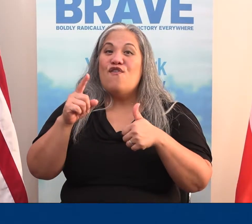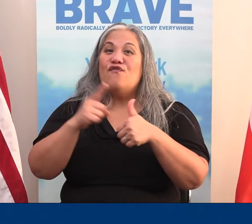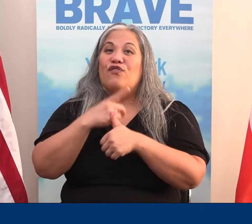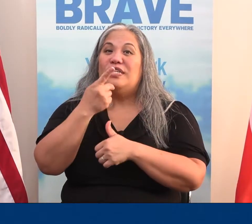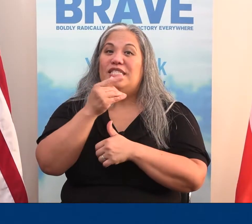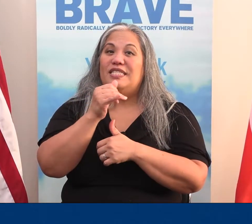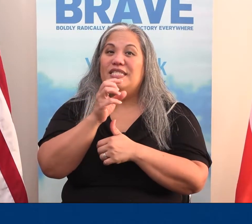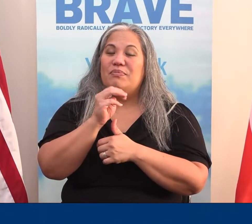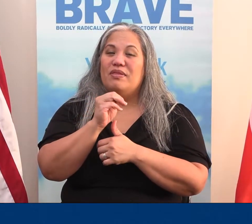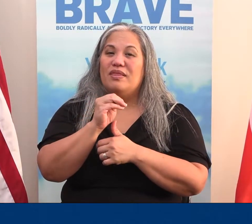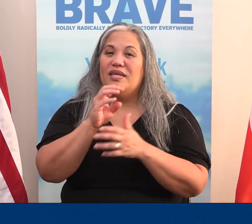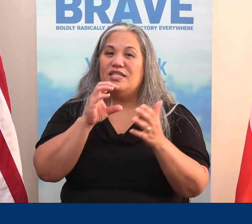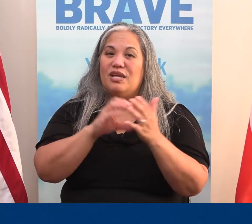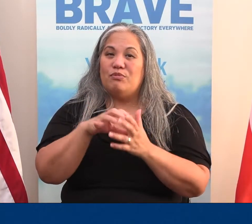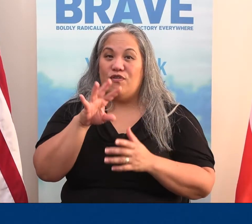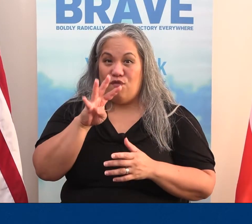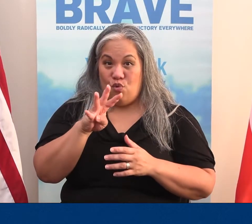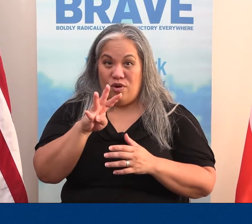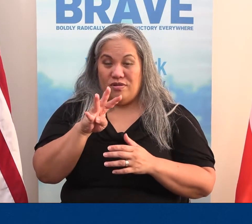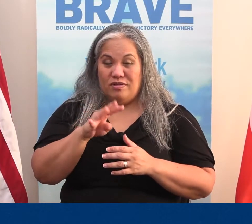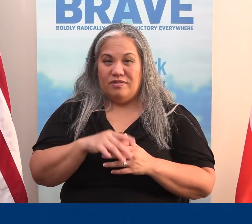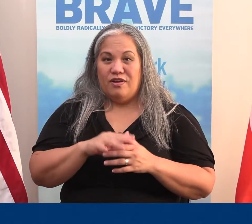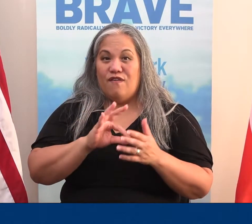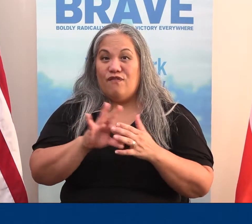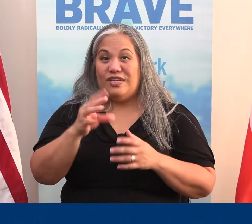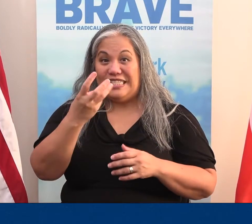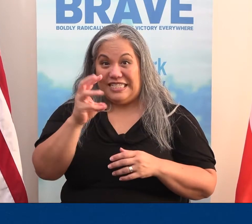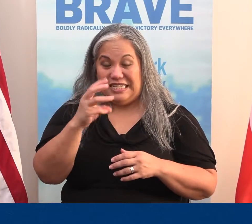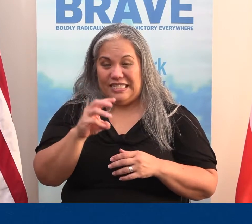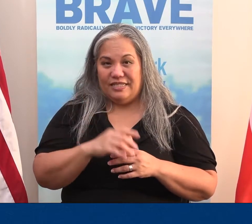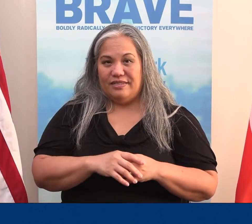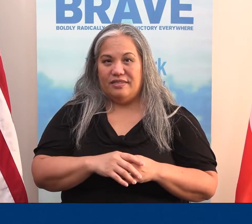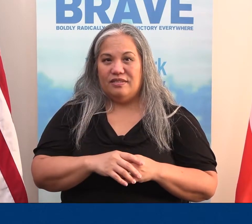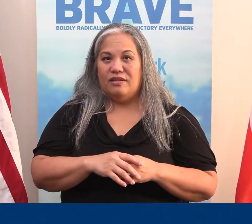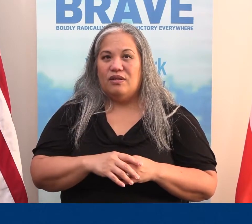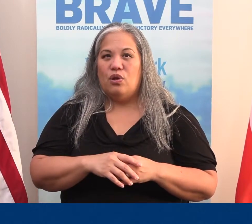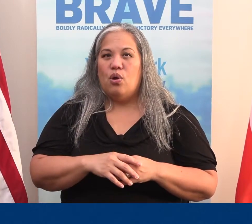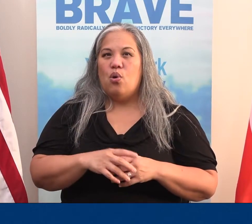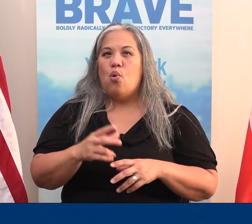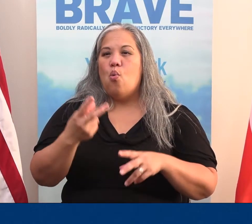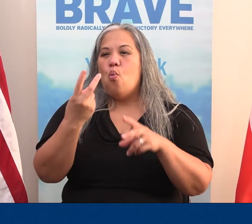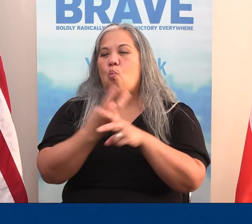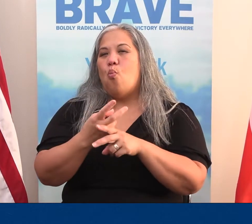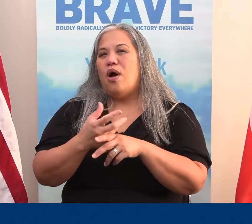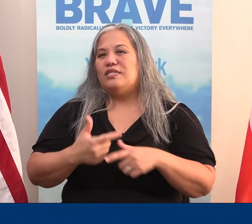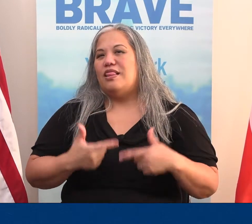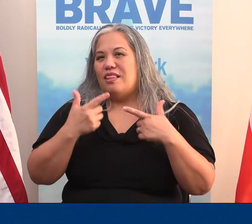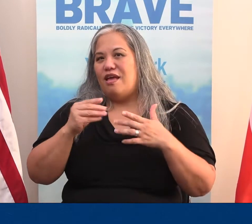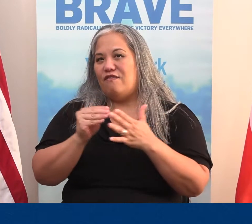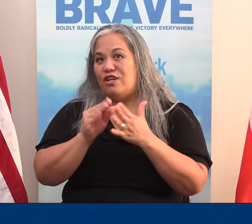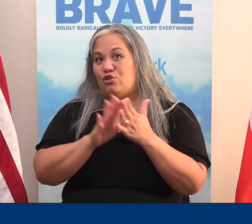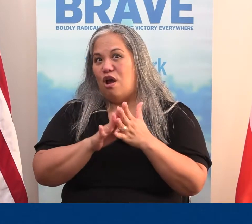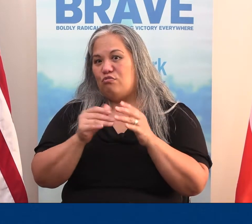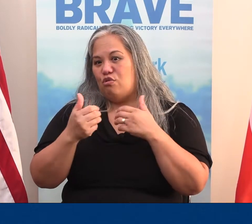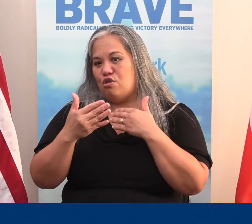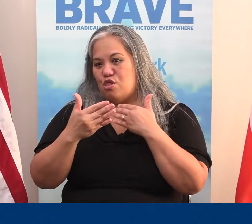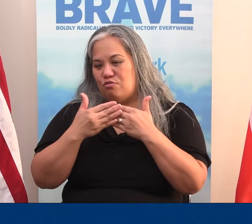Amen. Let's go to 1 Timothy, chapter 4, in verse 16. Watch your life and doctrine